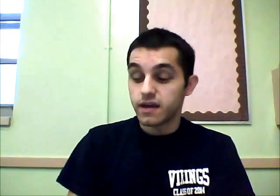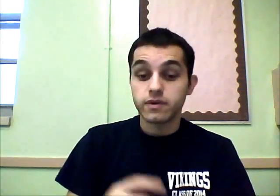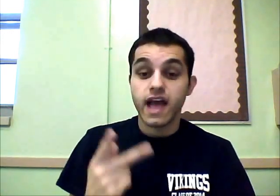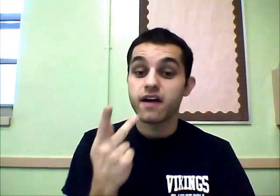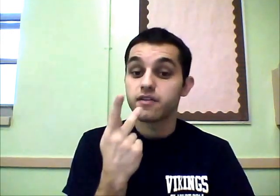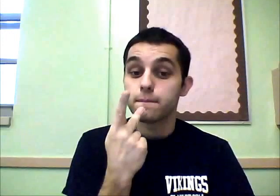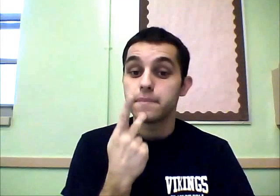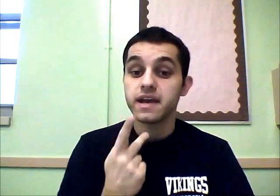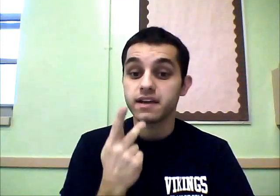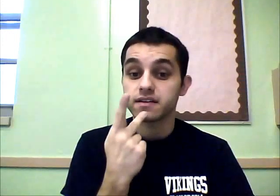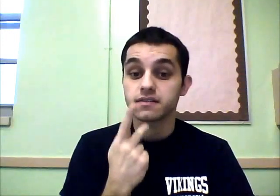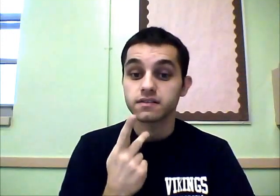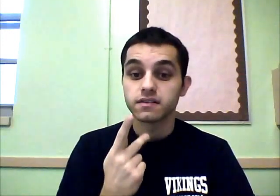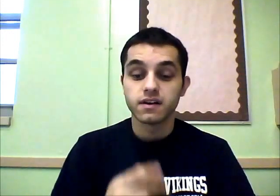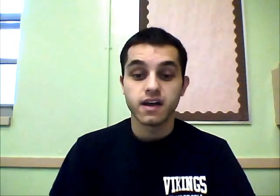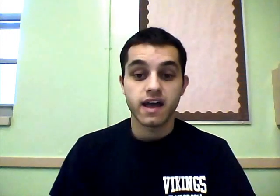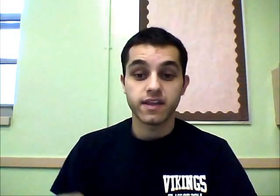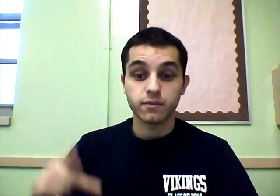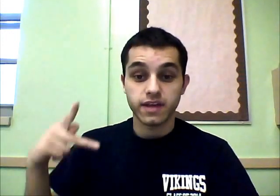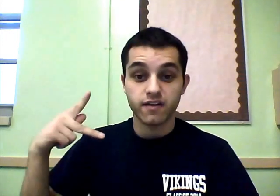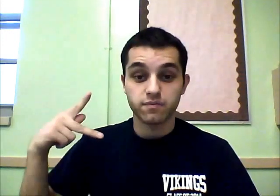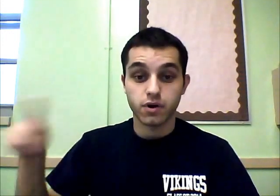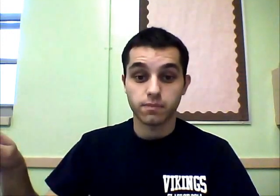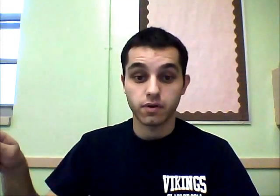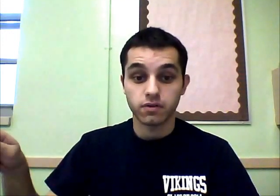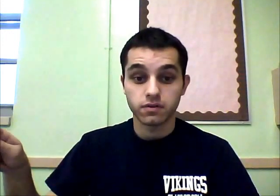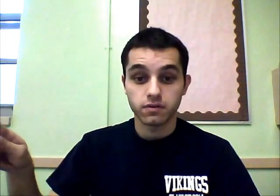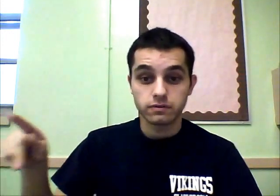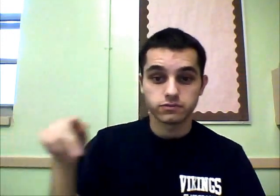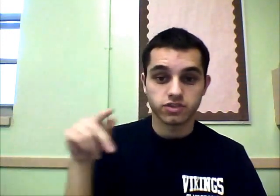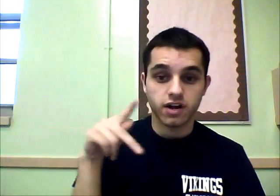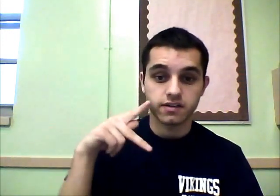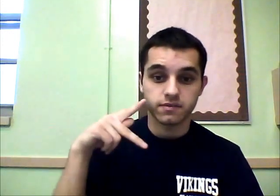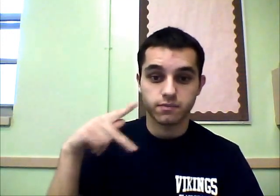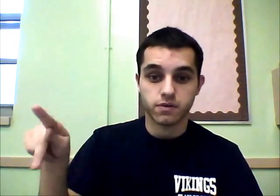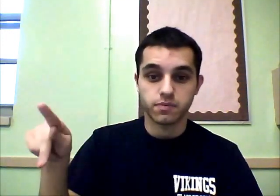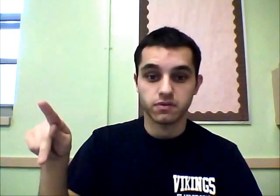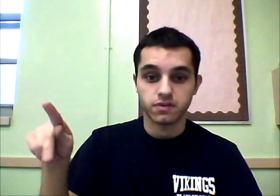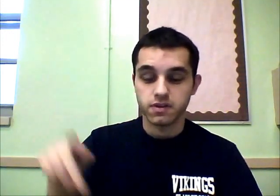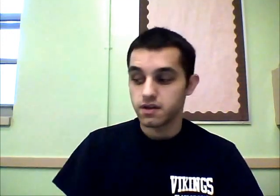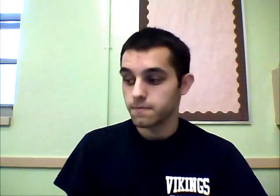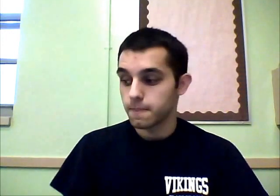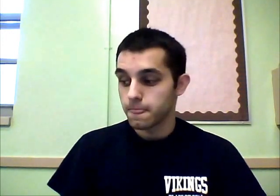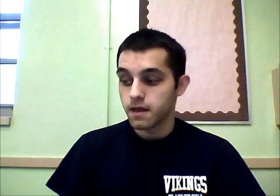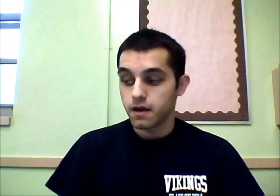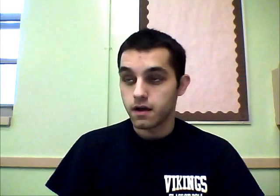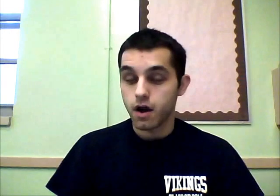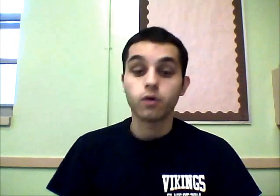then we have pink, and then we have purple, sorry, purple. Oh,